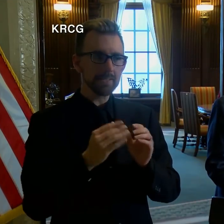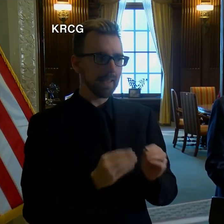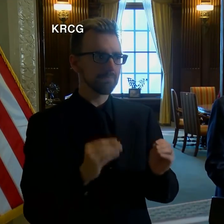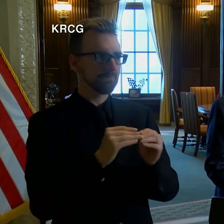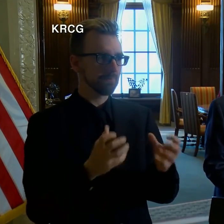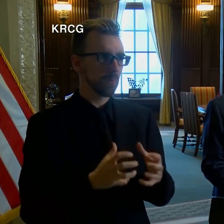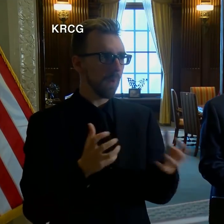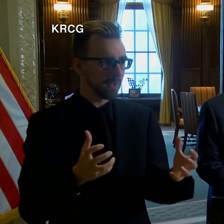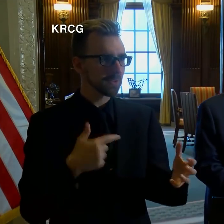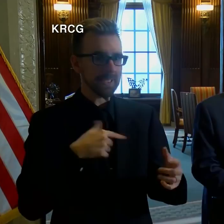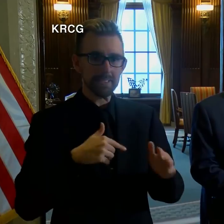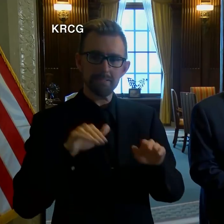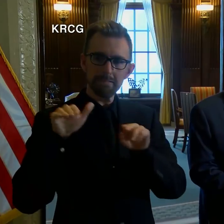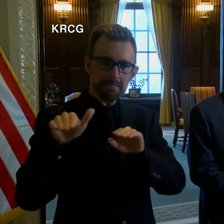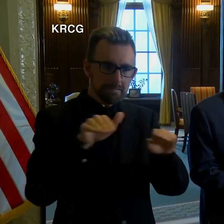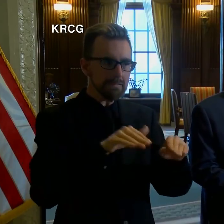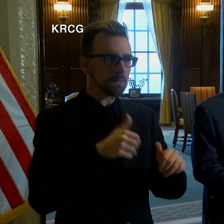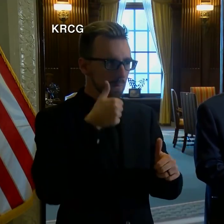for the people of Missouri.